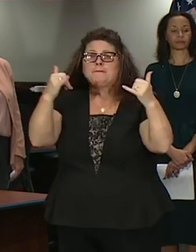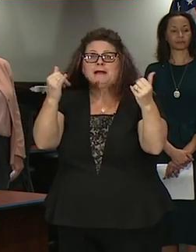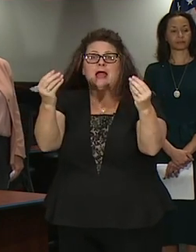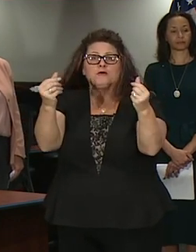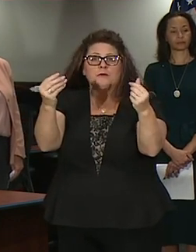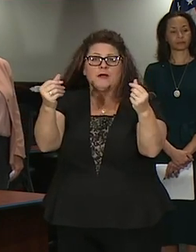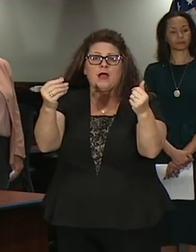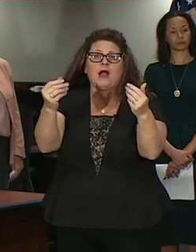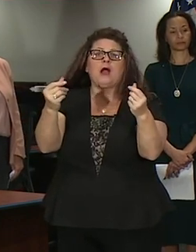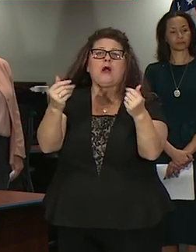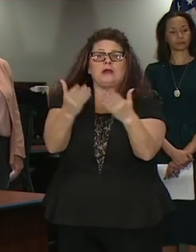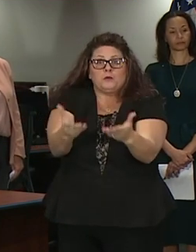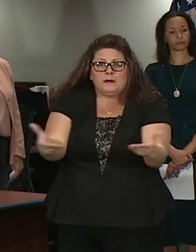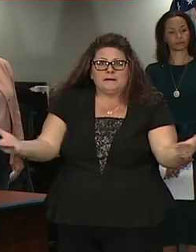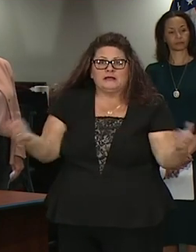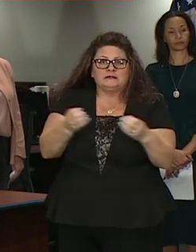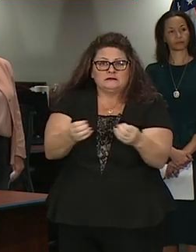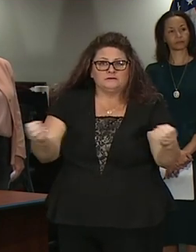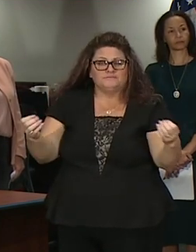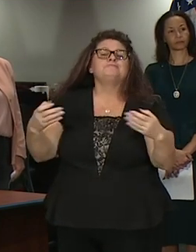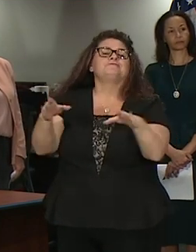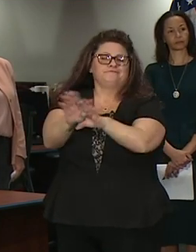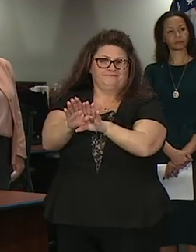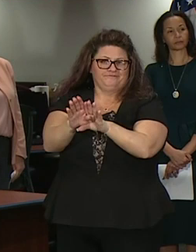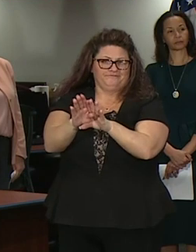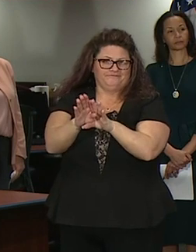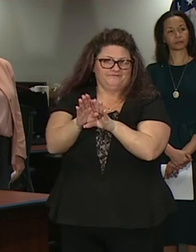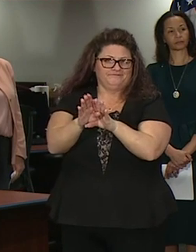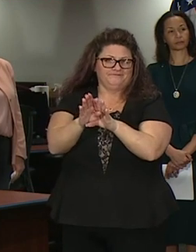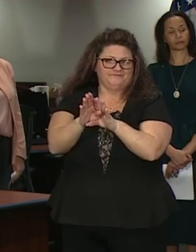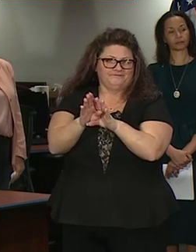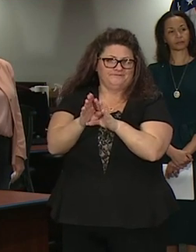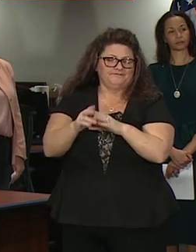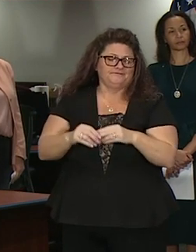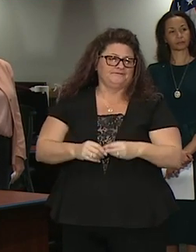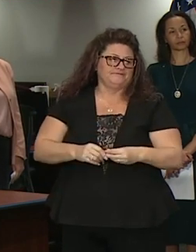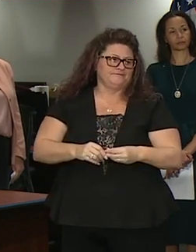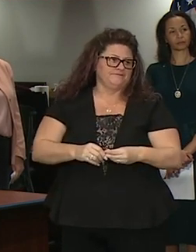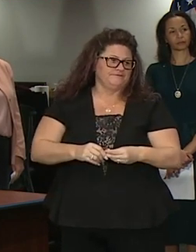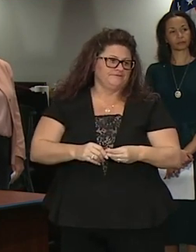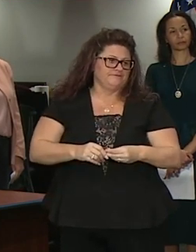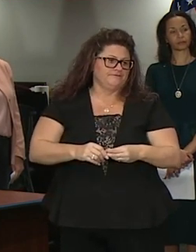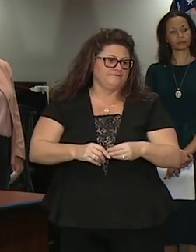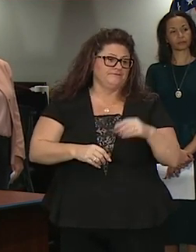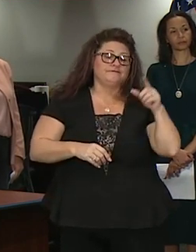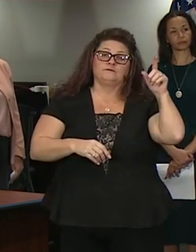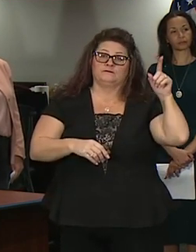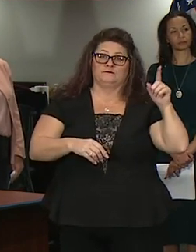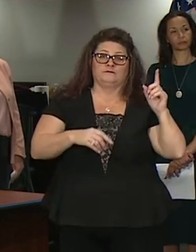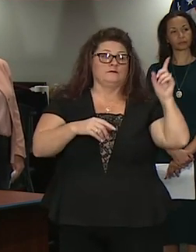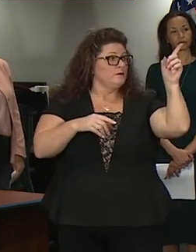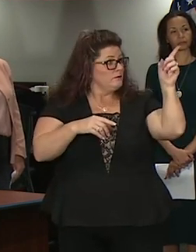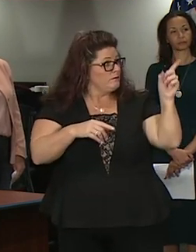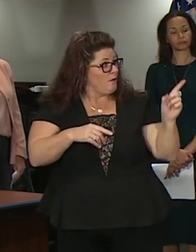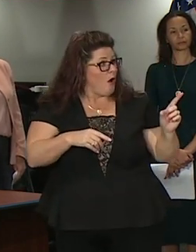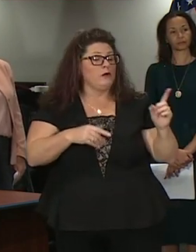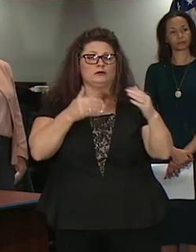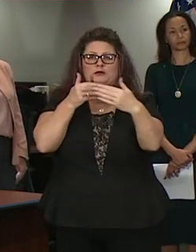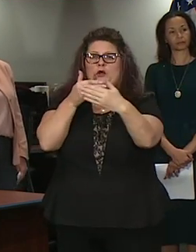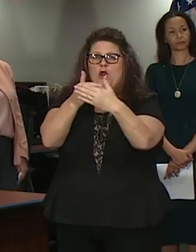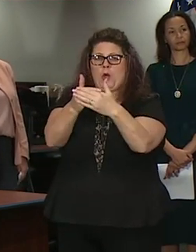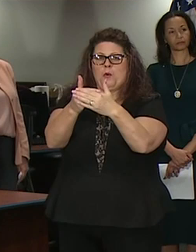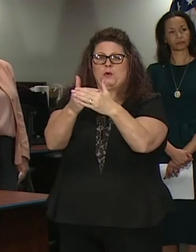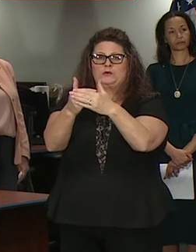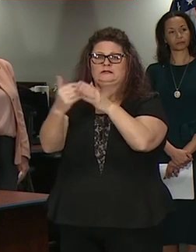here are the close contact service providers temporarily